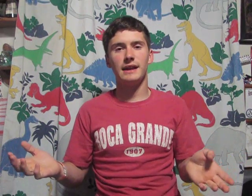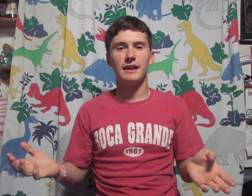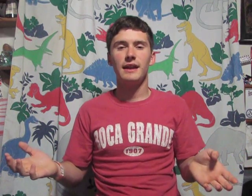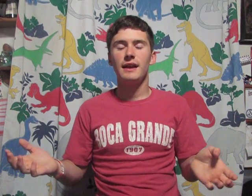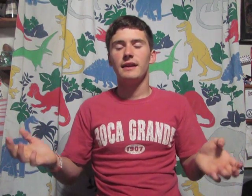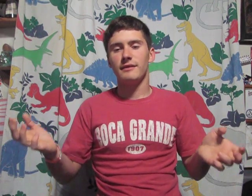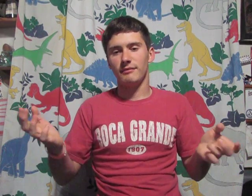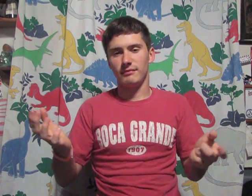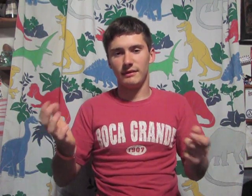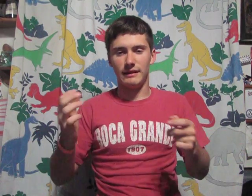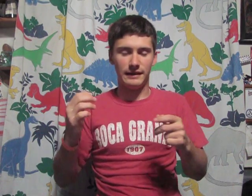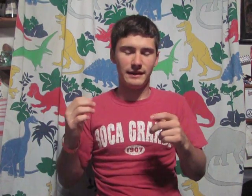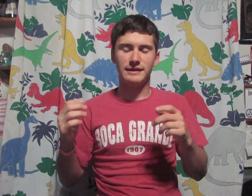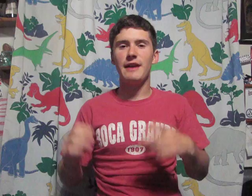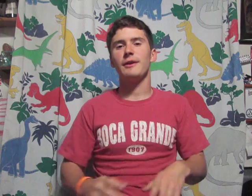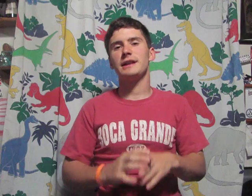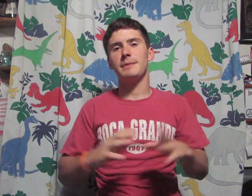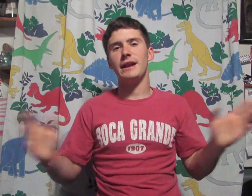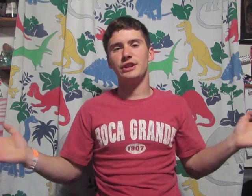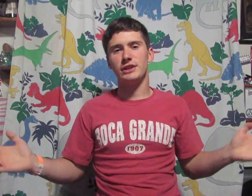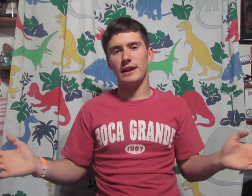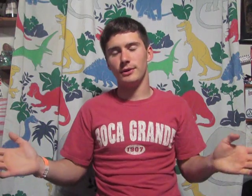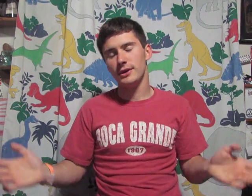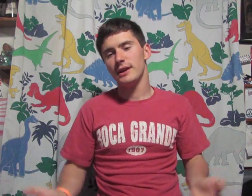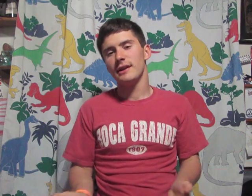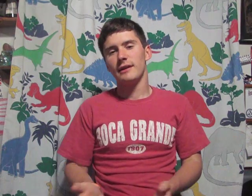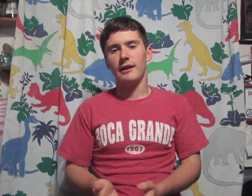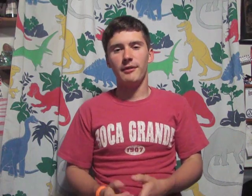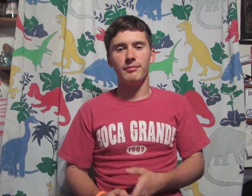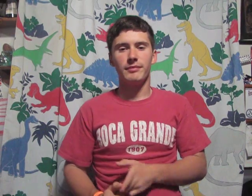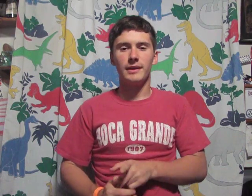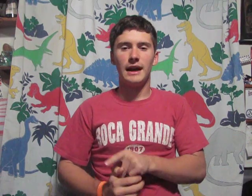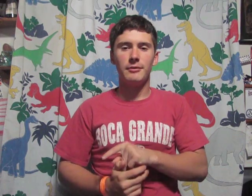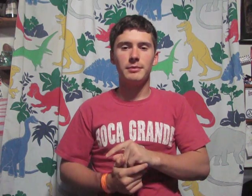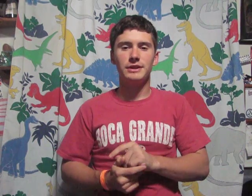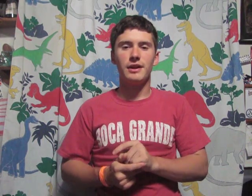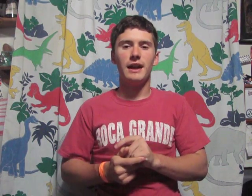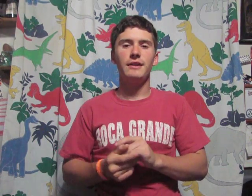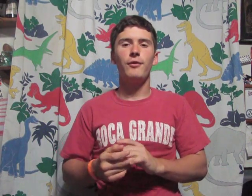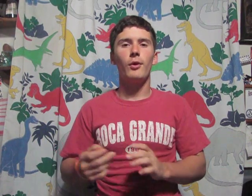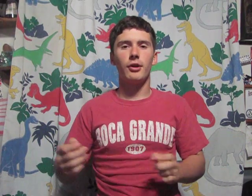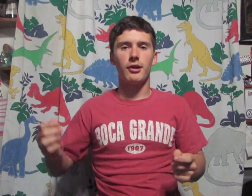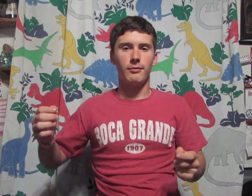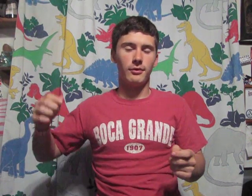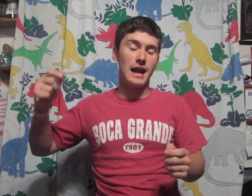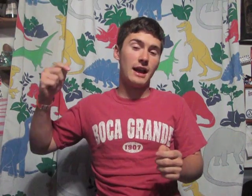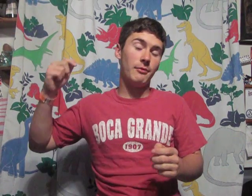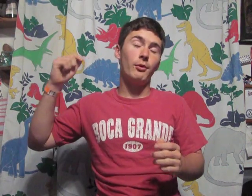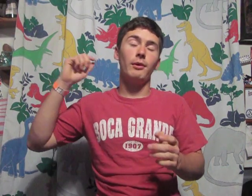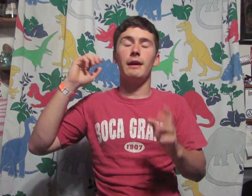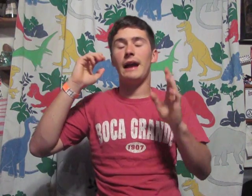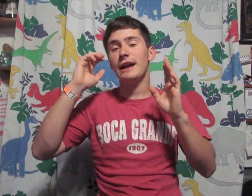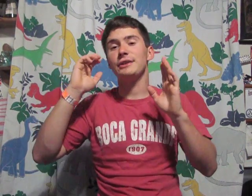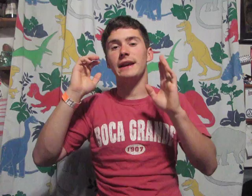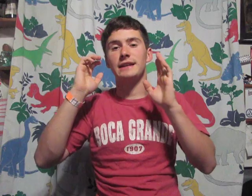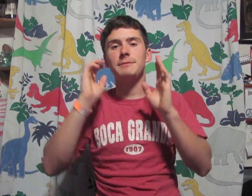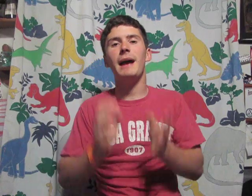in this ever expanding channel. I will be trying for, well actually expect,